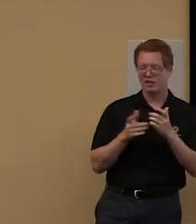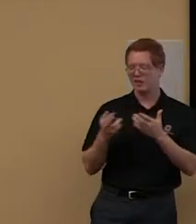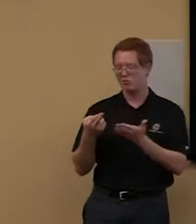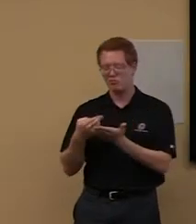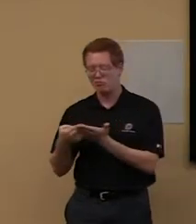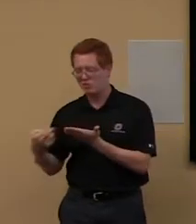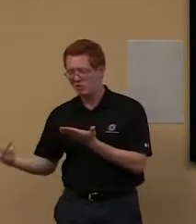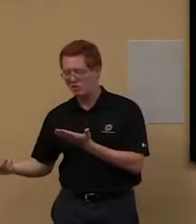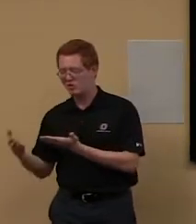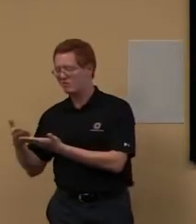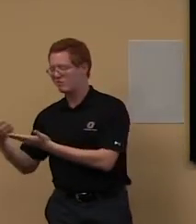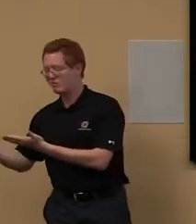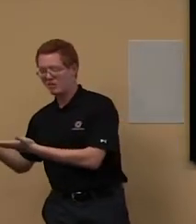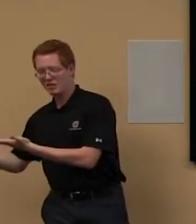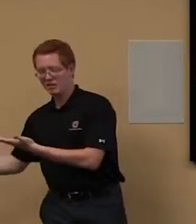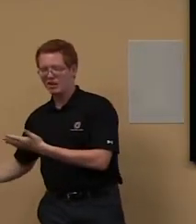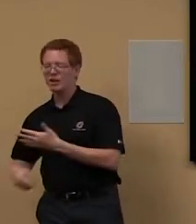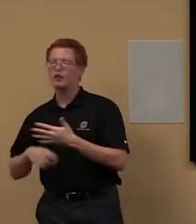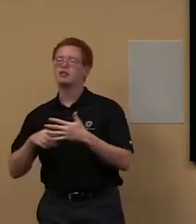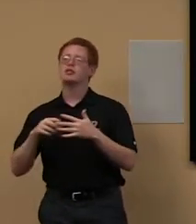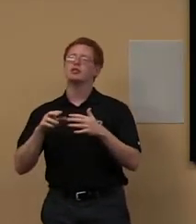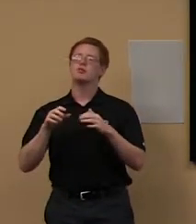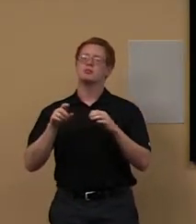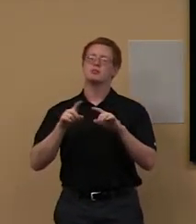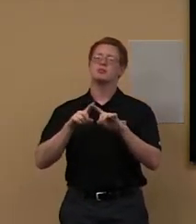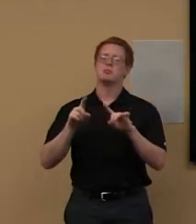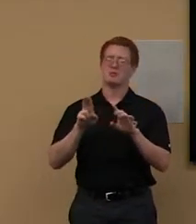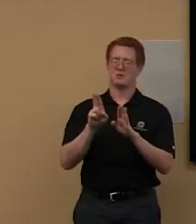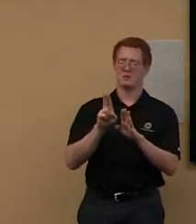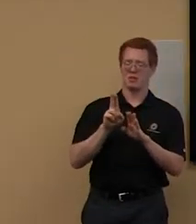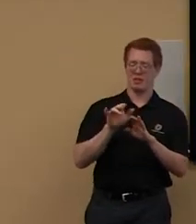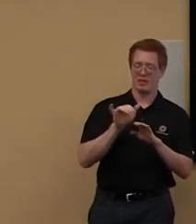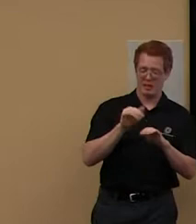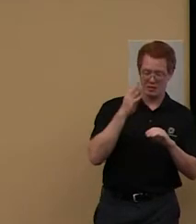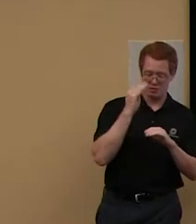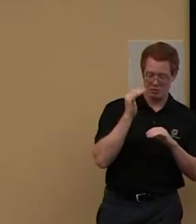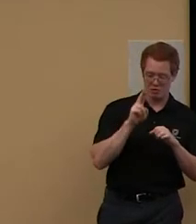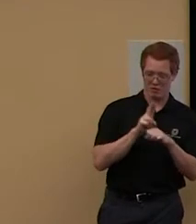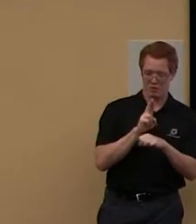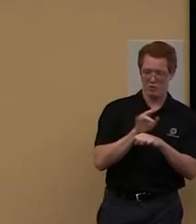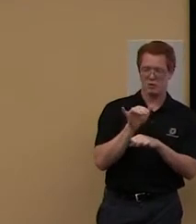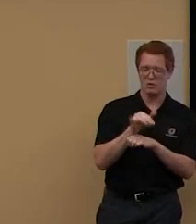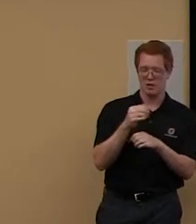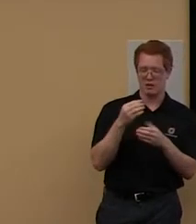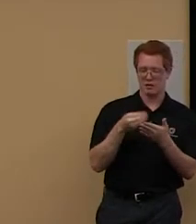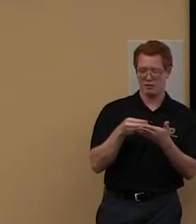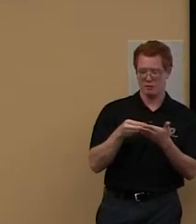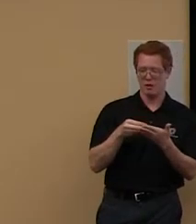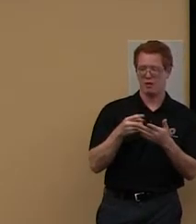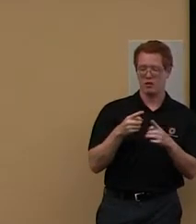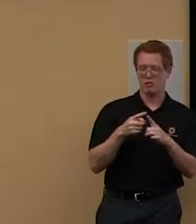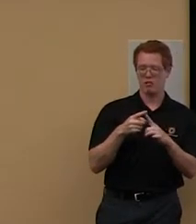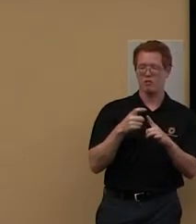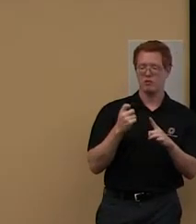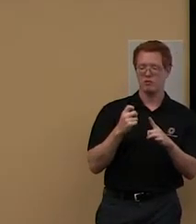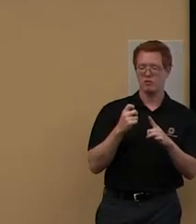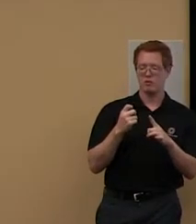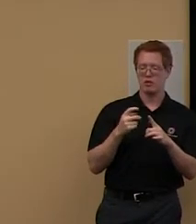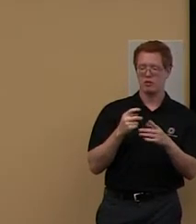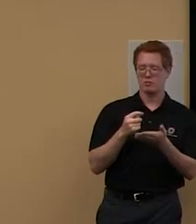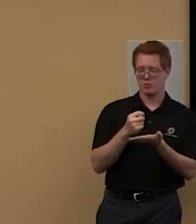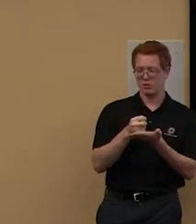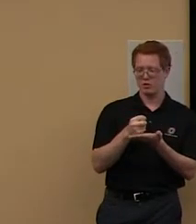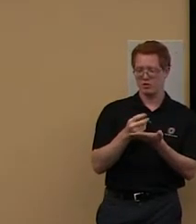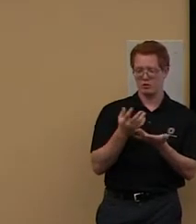But, you know, but this is what we, this is what we use that money for. So, it's really great. But yeah, definitely that theater room.